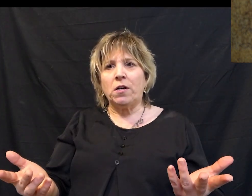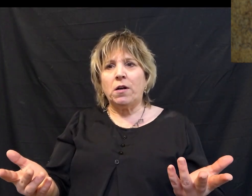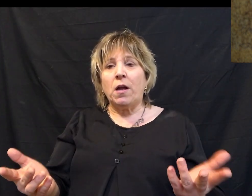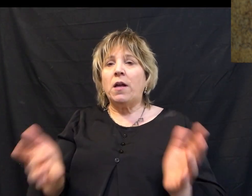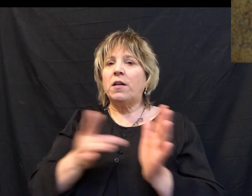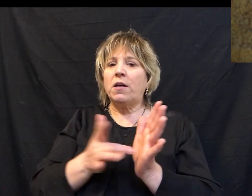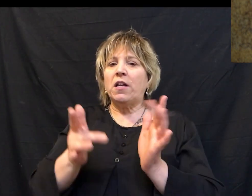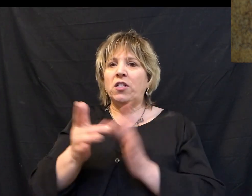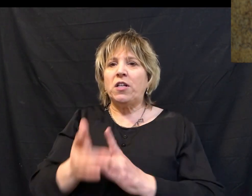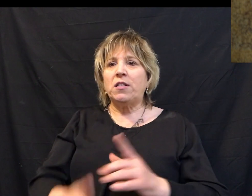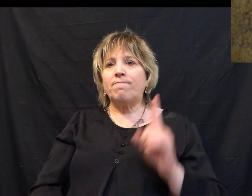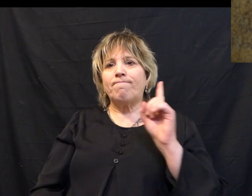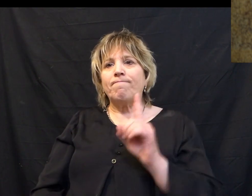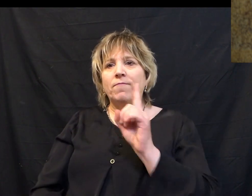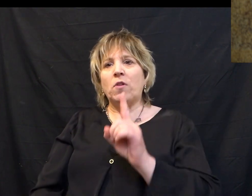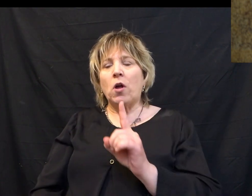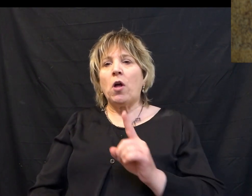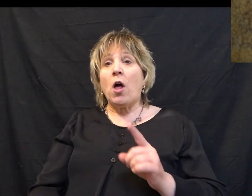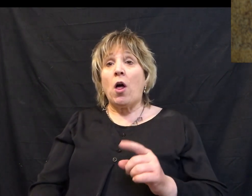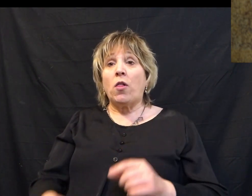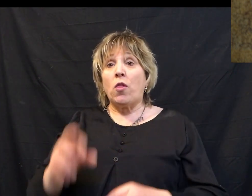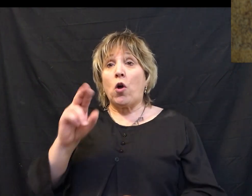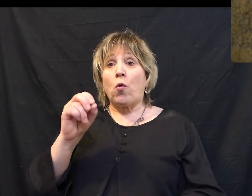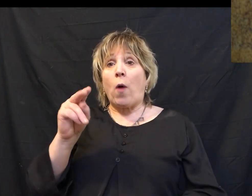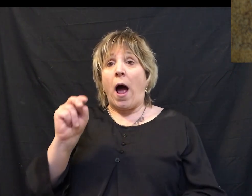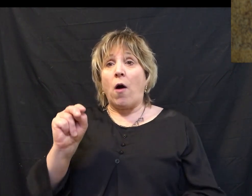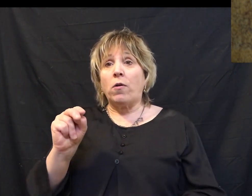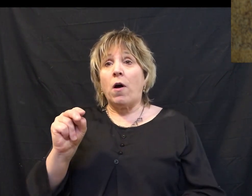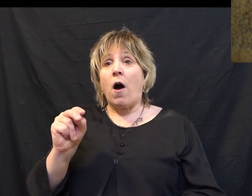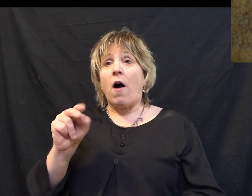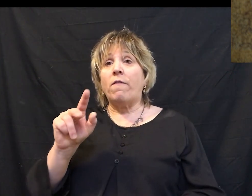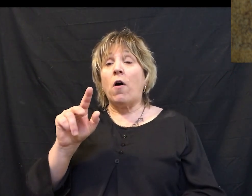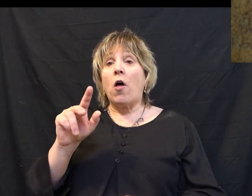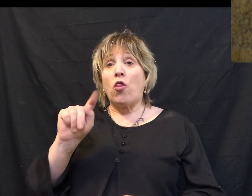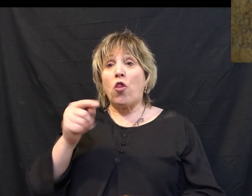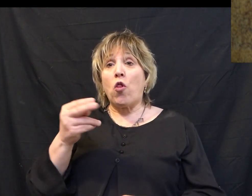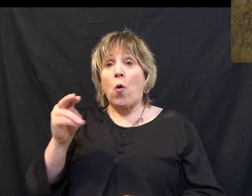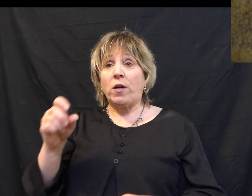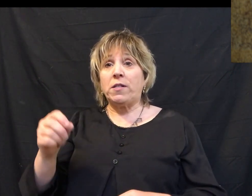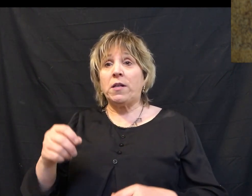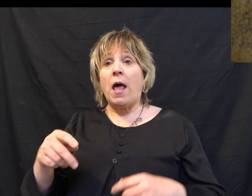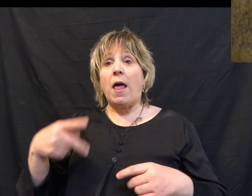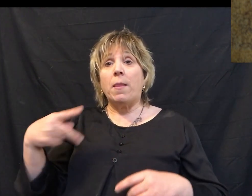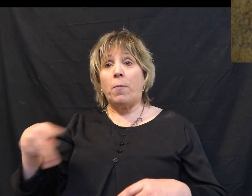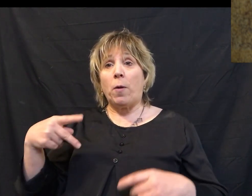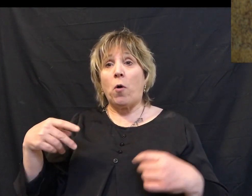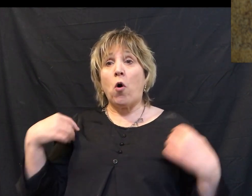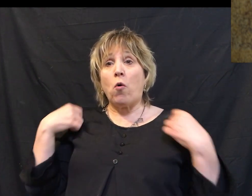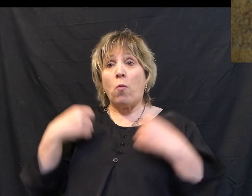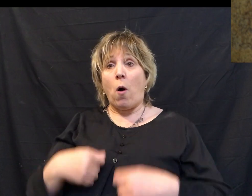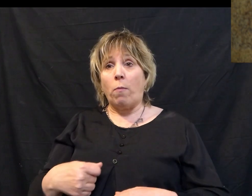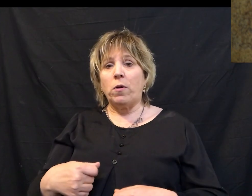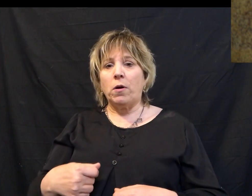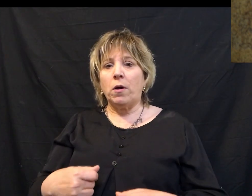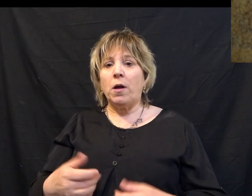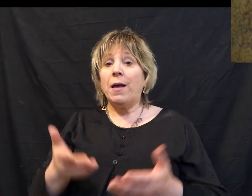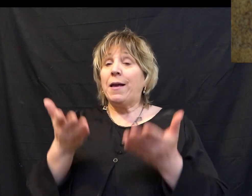Then Jesus came out wearing the crown of thorns and the purple robe Pilate said to them